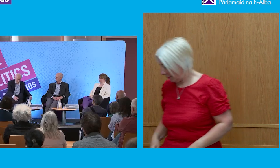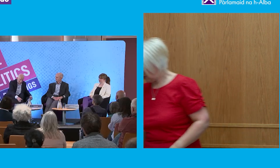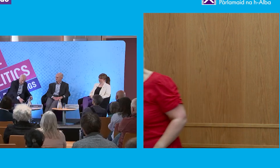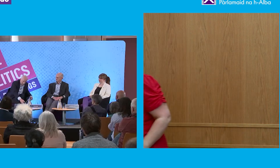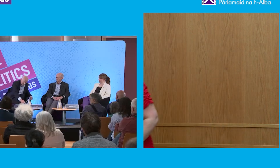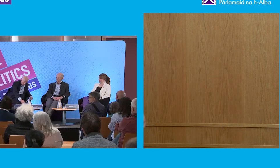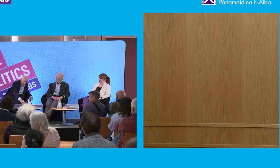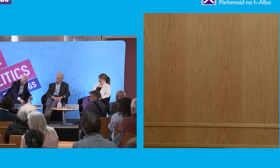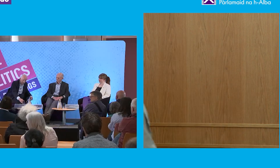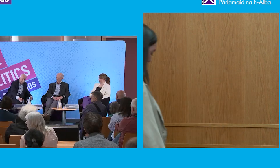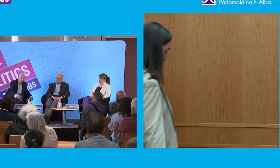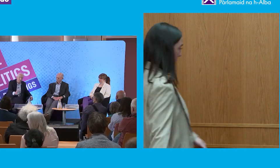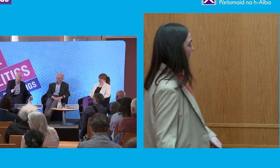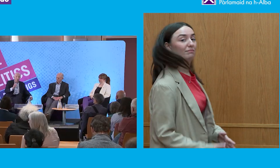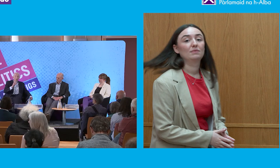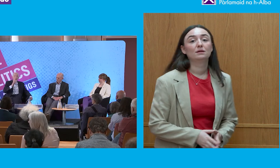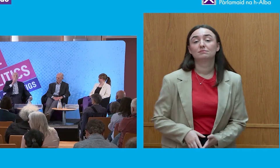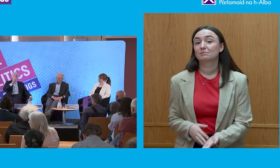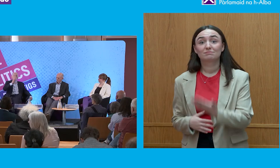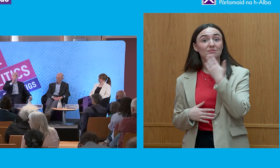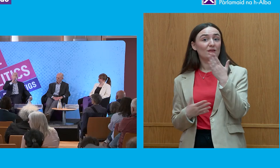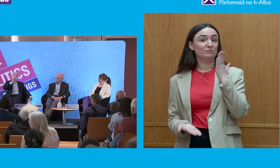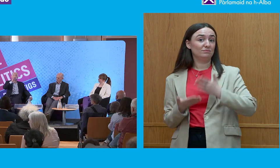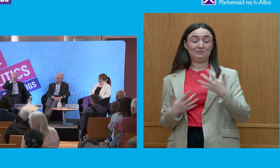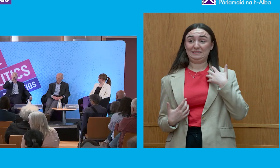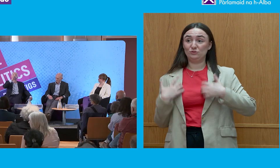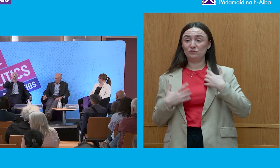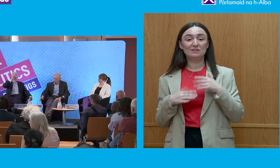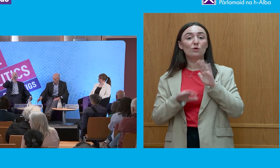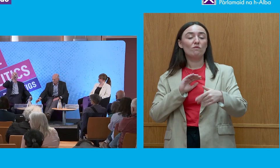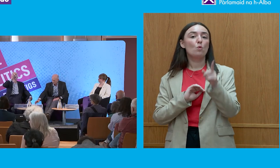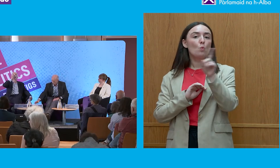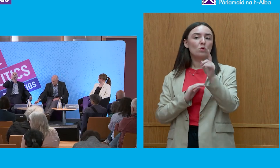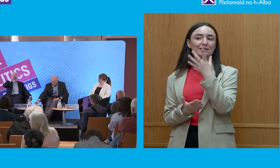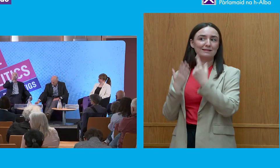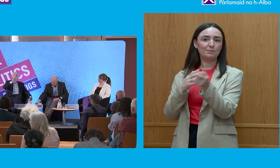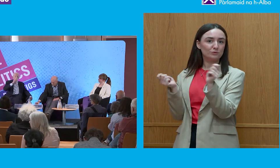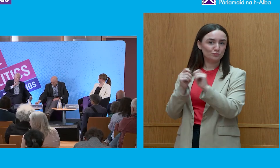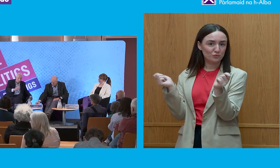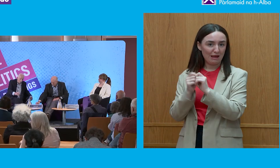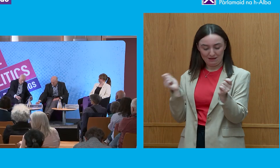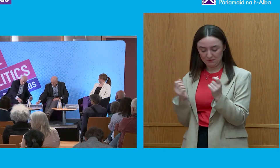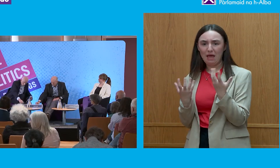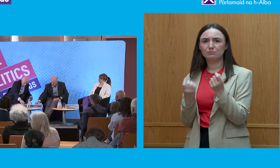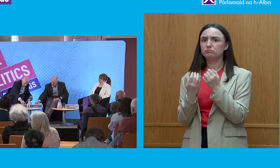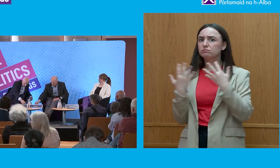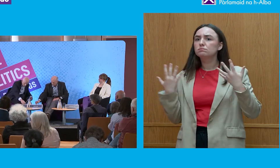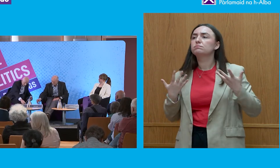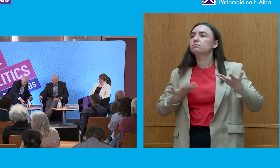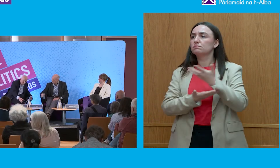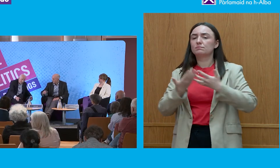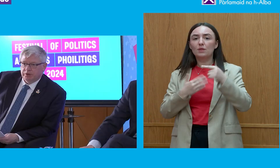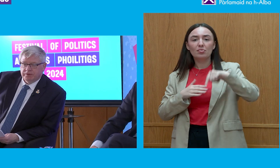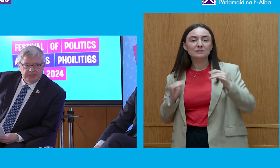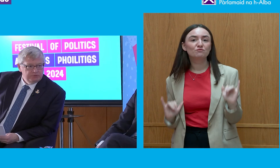And it is interesting that mentioning there of the independent press, which has arisen in a number of conversations at this festival,